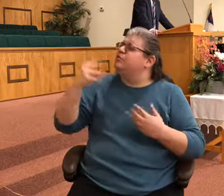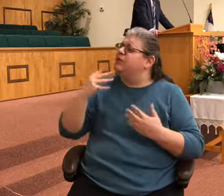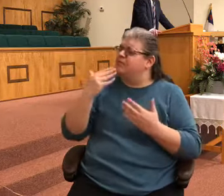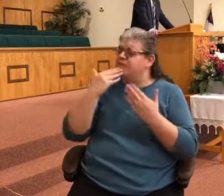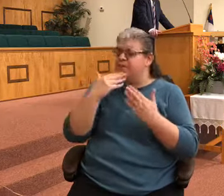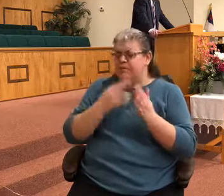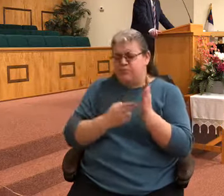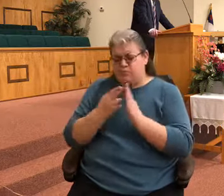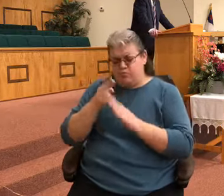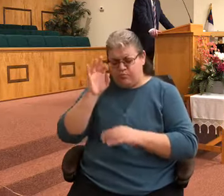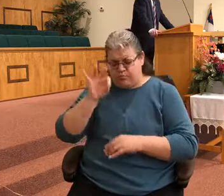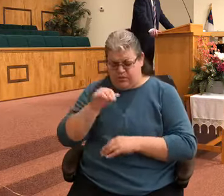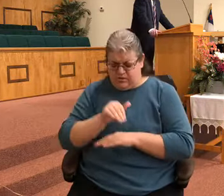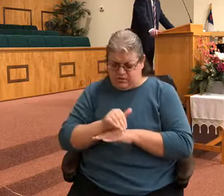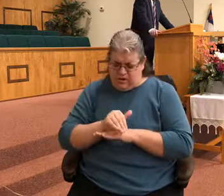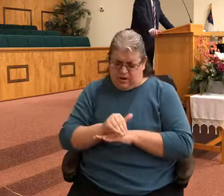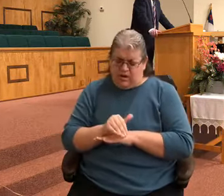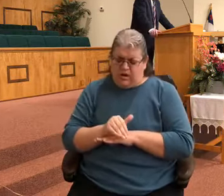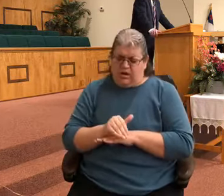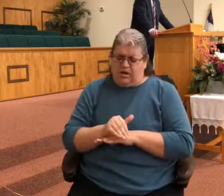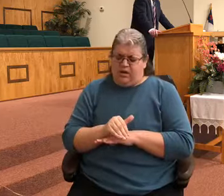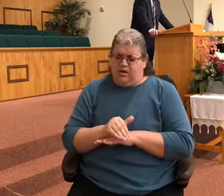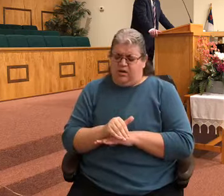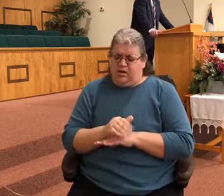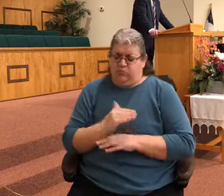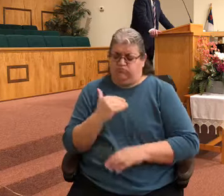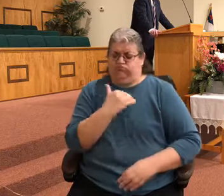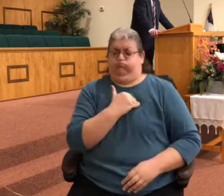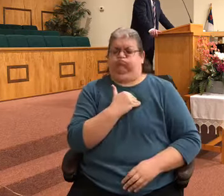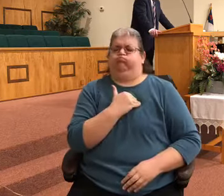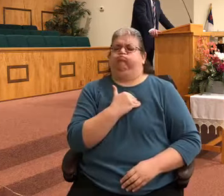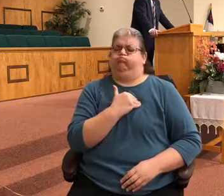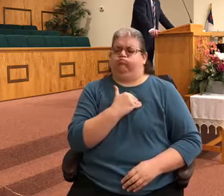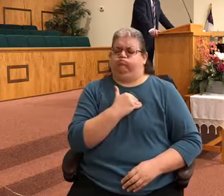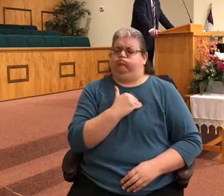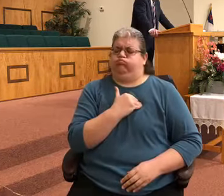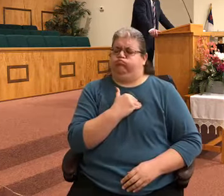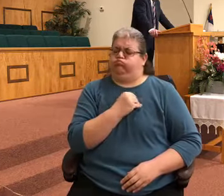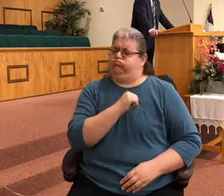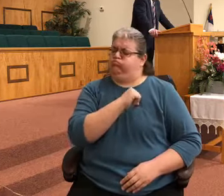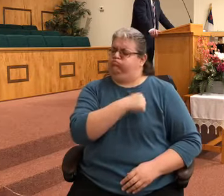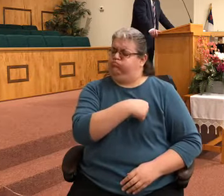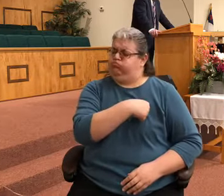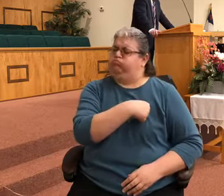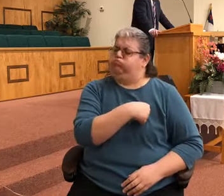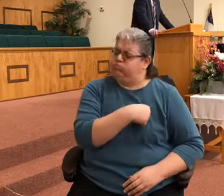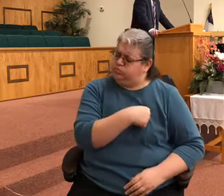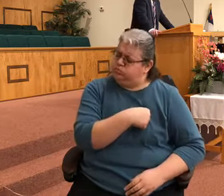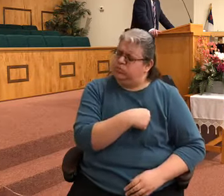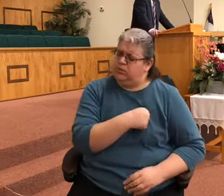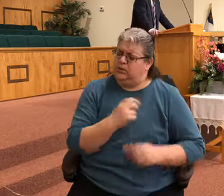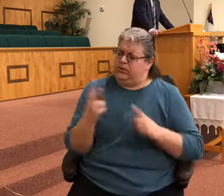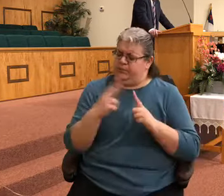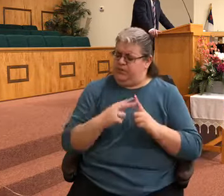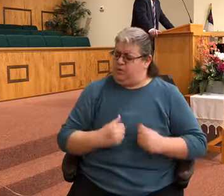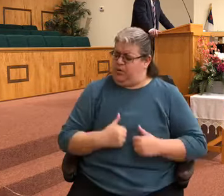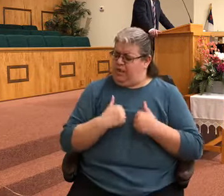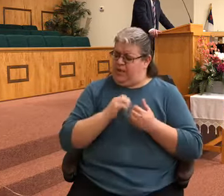tonight lord may it rest on our hearts may it make the application in our lives lord to be better witnesses and lord continually